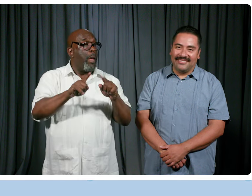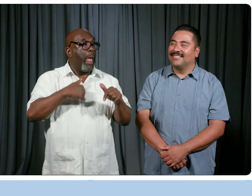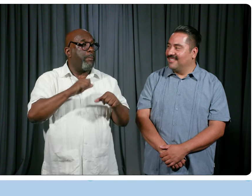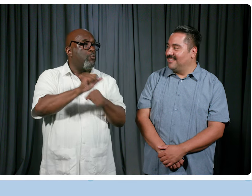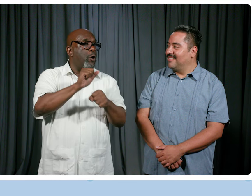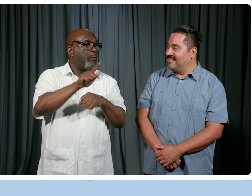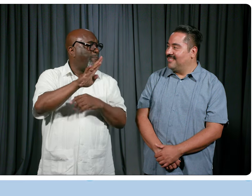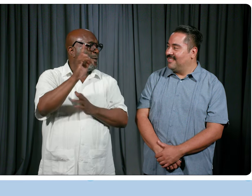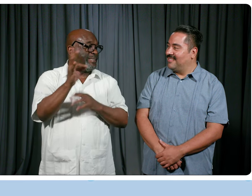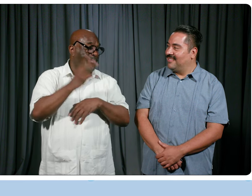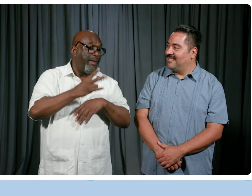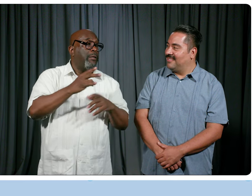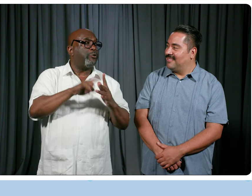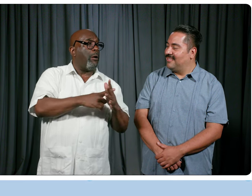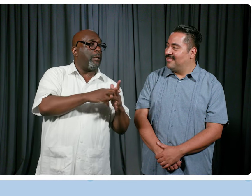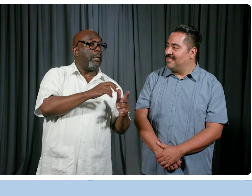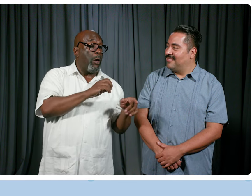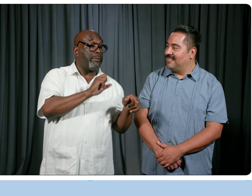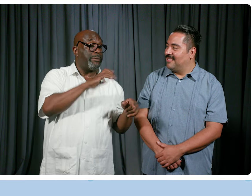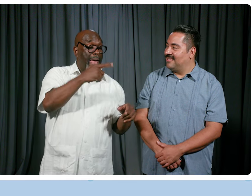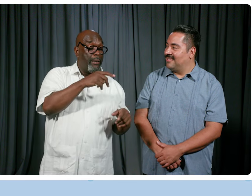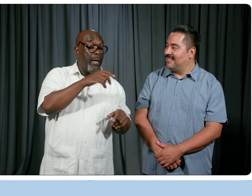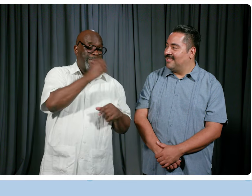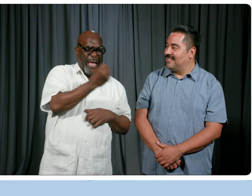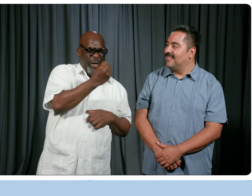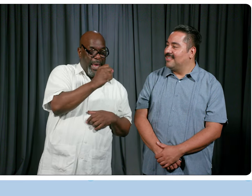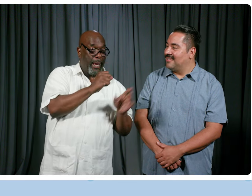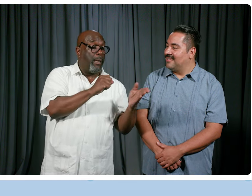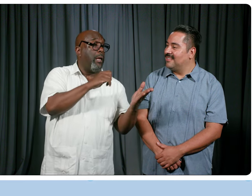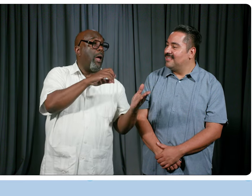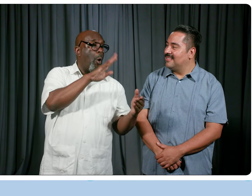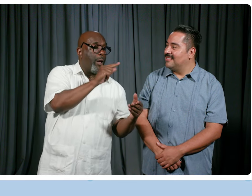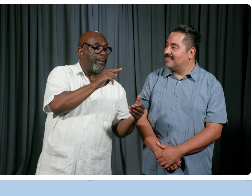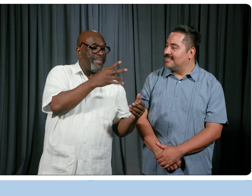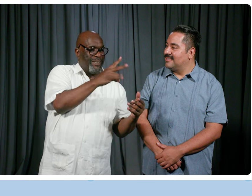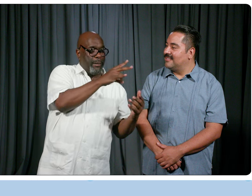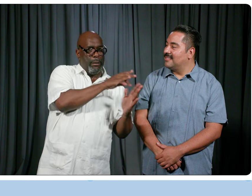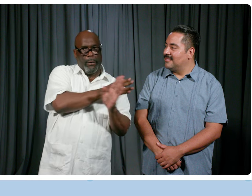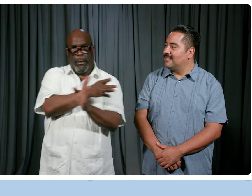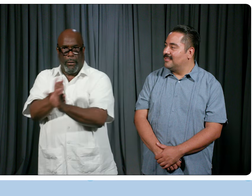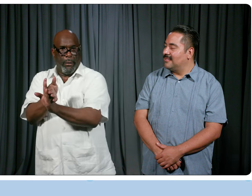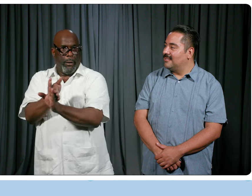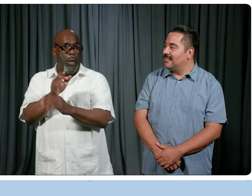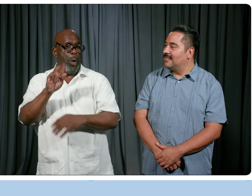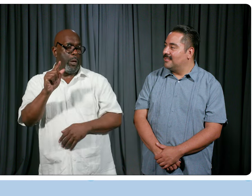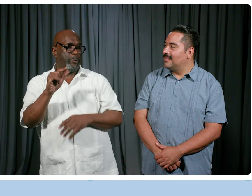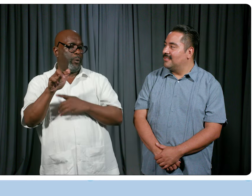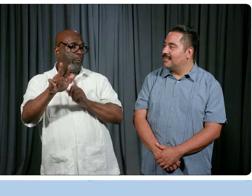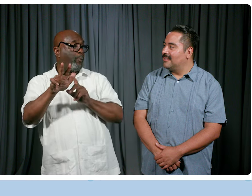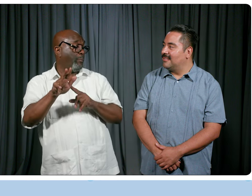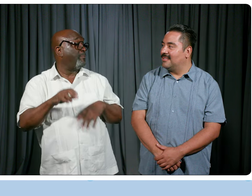24-7 starting on Saturday, the 17th through Friday, the 23rd. And then you're going to